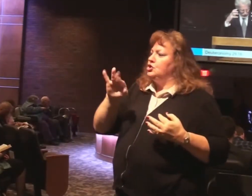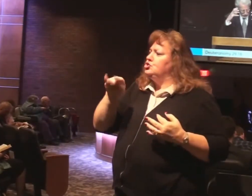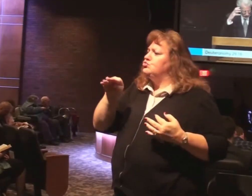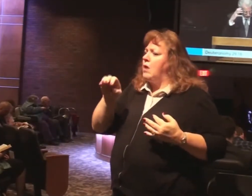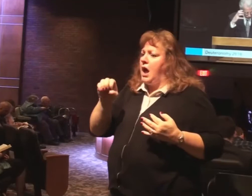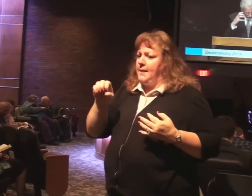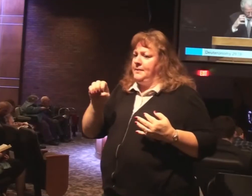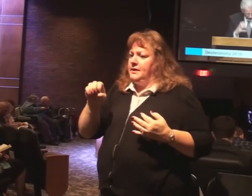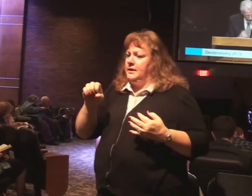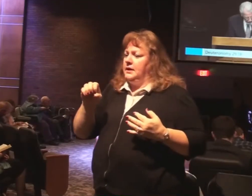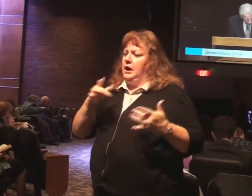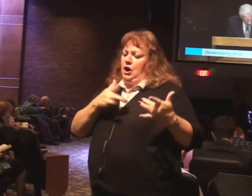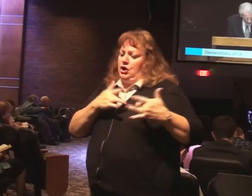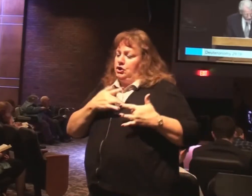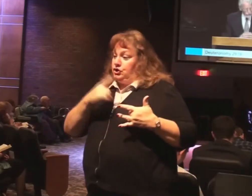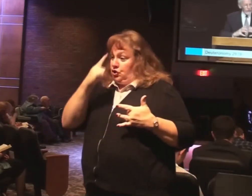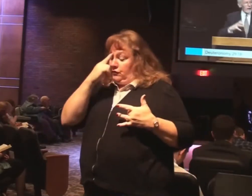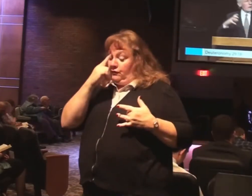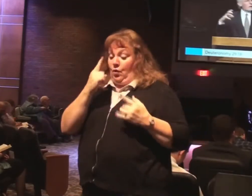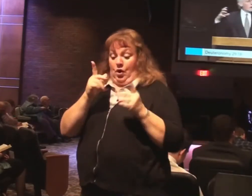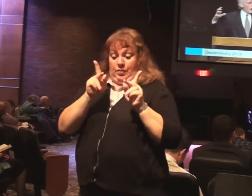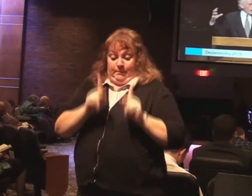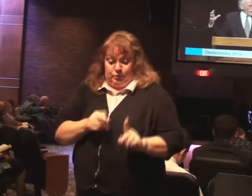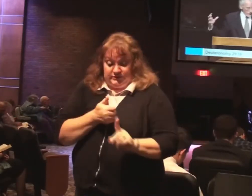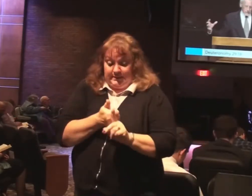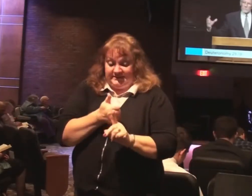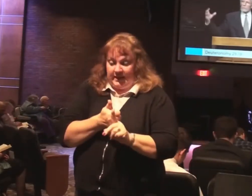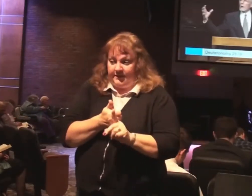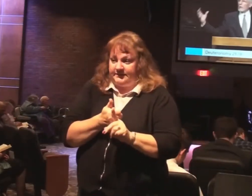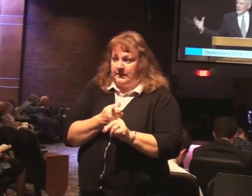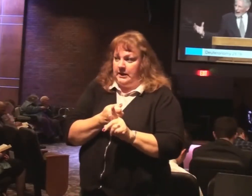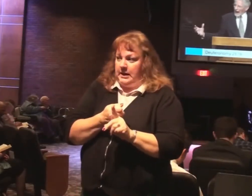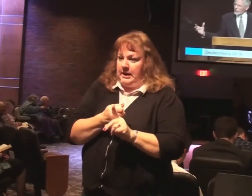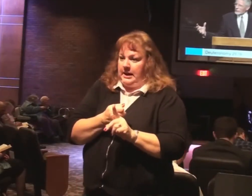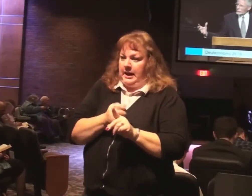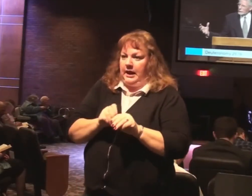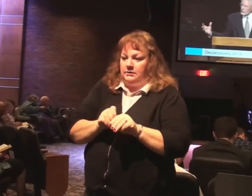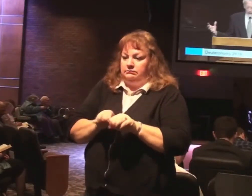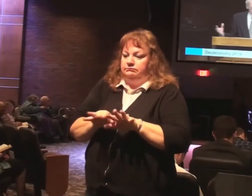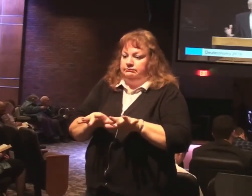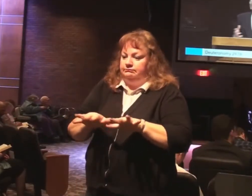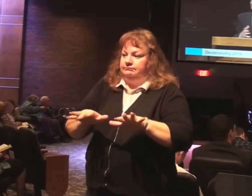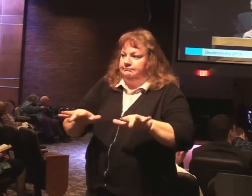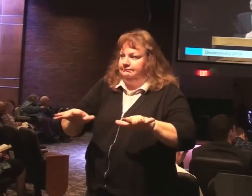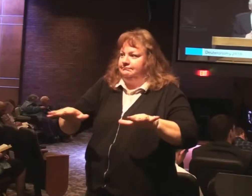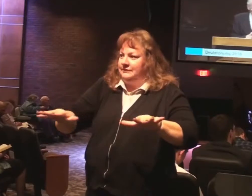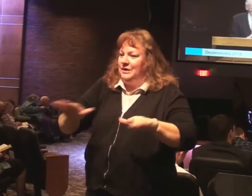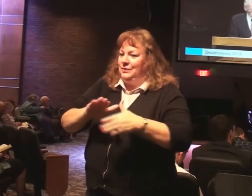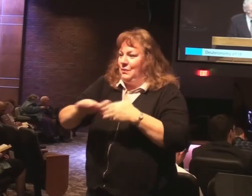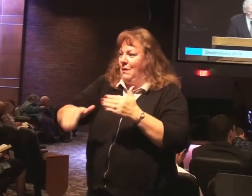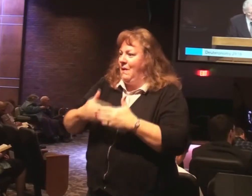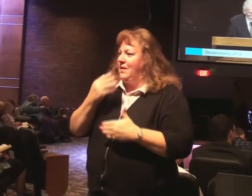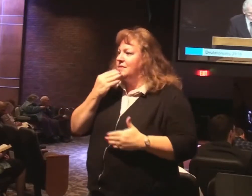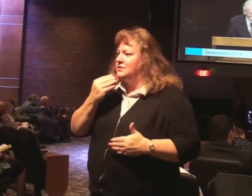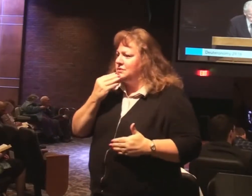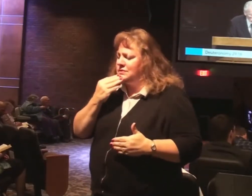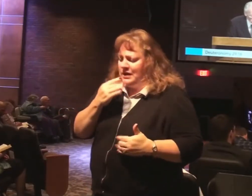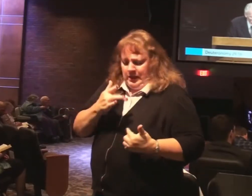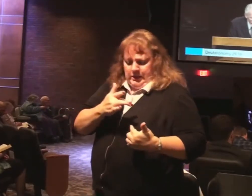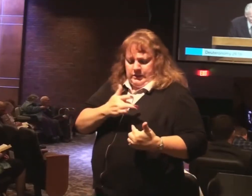for the individual in Israel. And growing out through the nation. Whose heart turns away